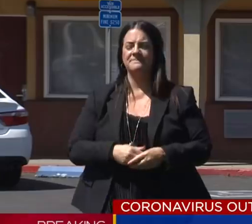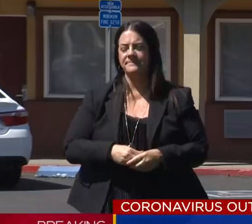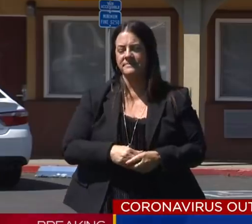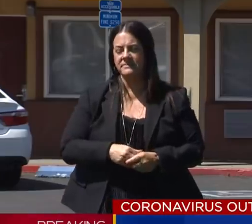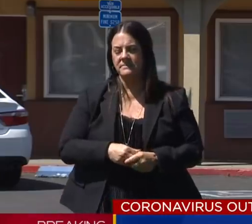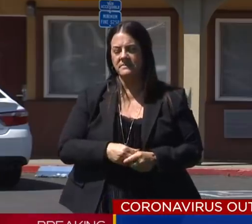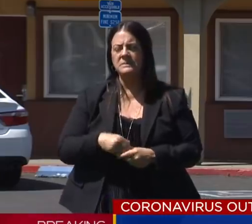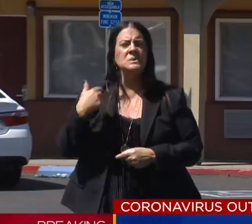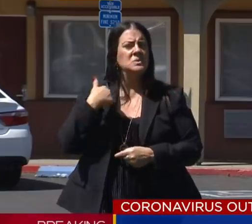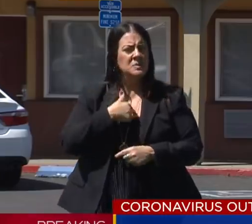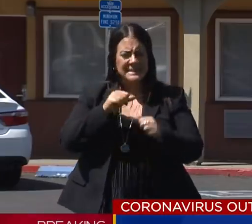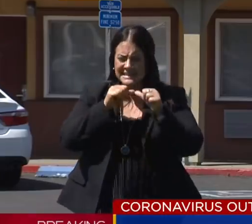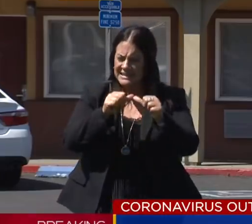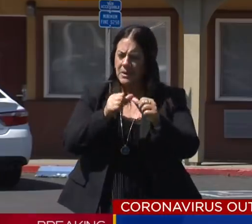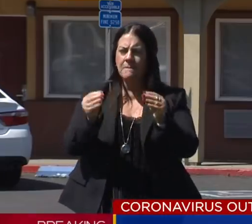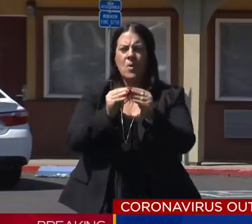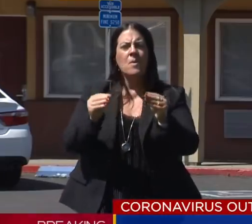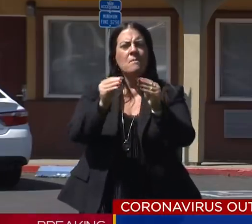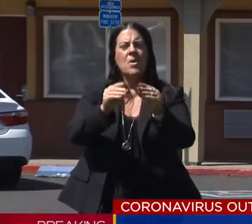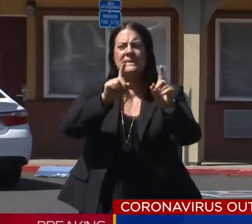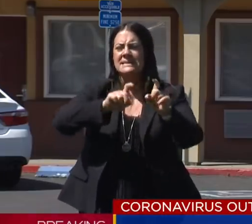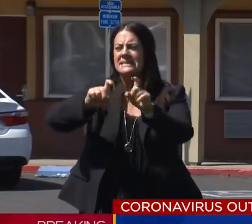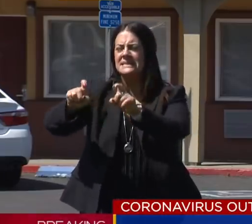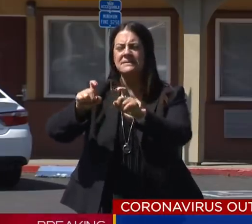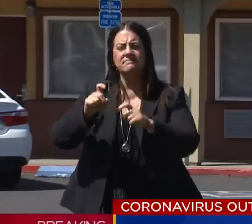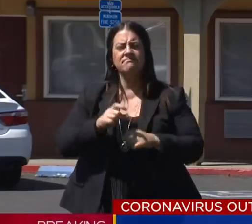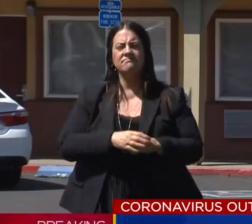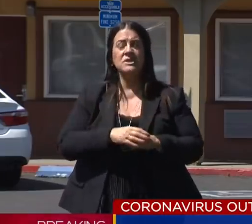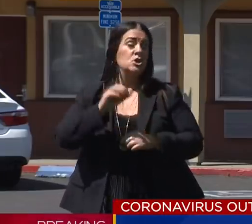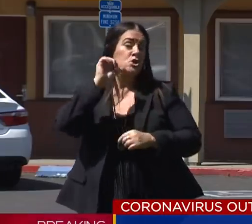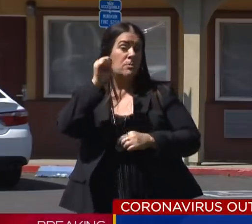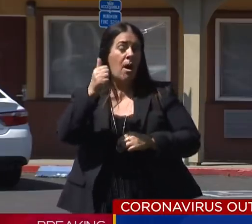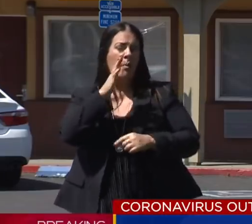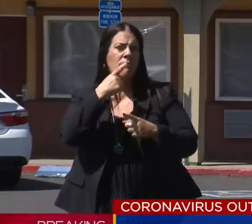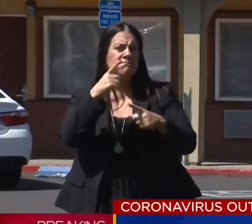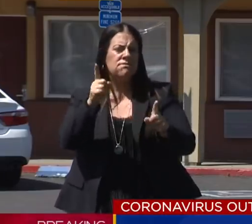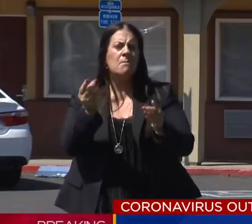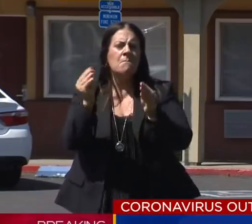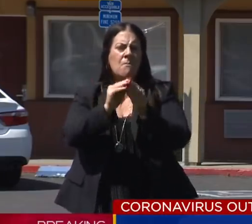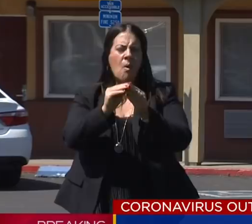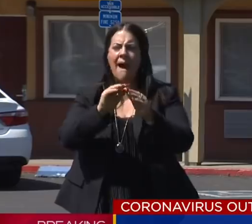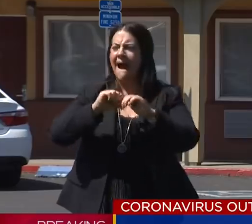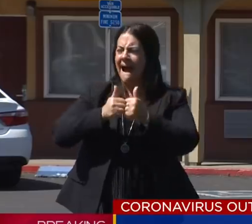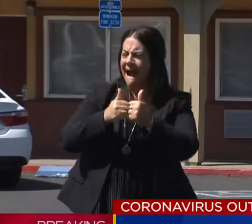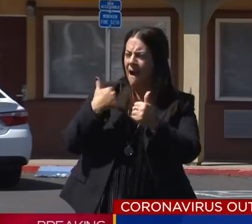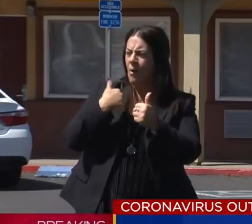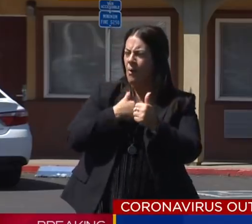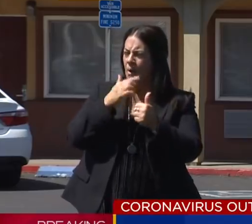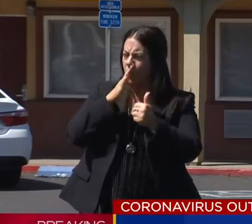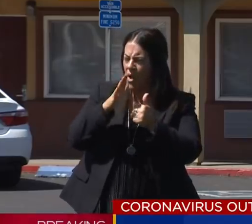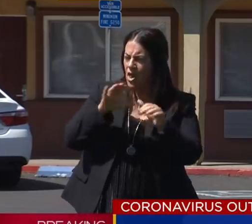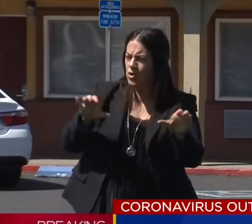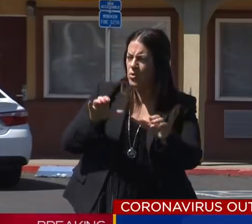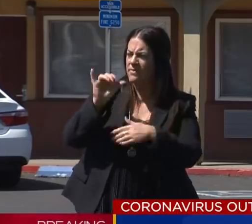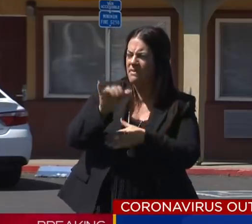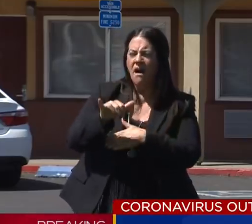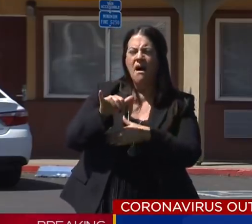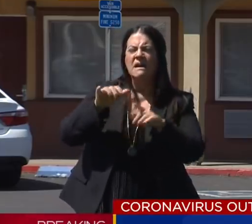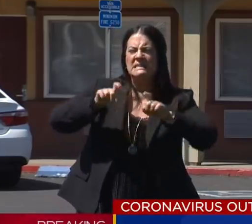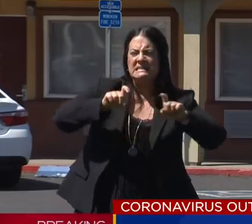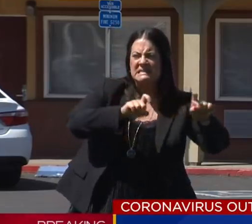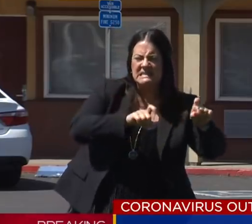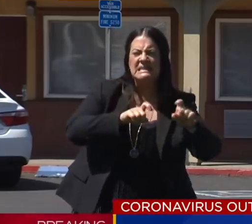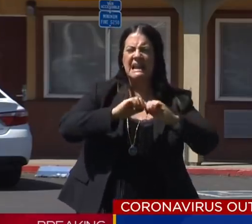do more and more on testing tomorrow. I'll be putting out some more specific and prescriptive strategies and guidelines and updates on our testing